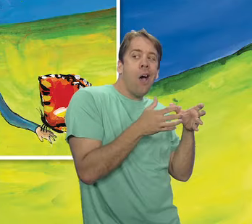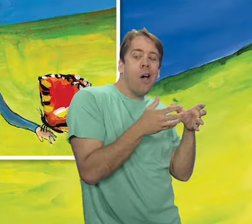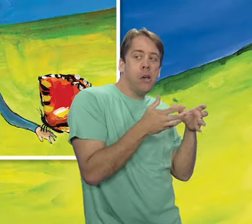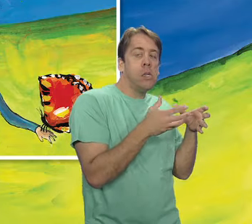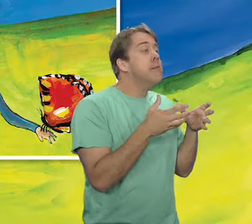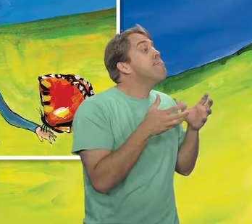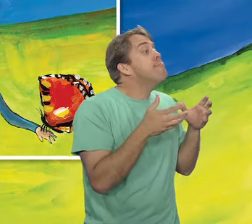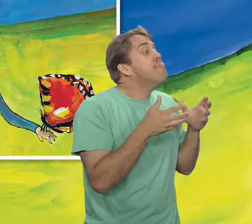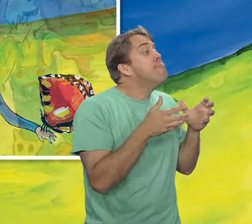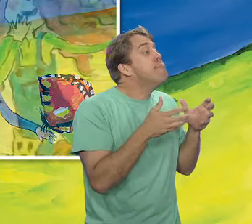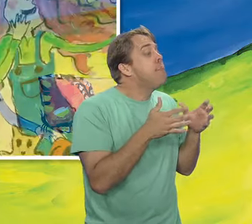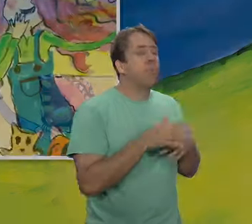to ask Jerry to join in.